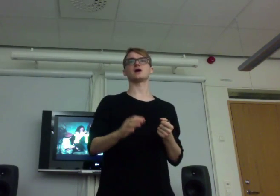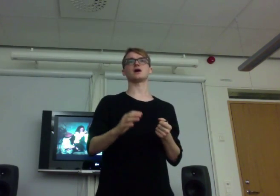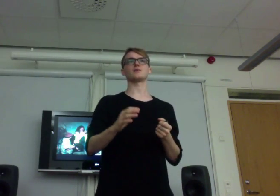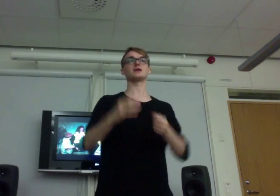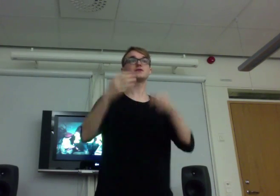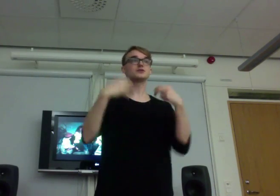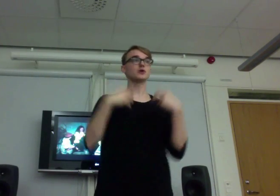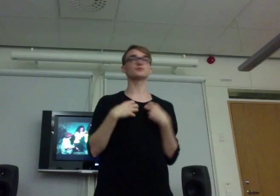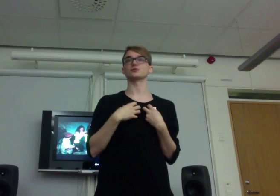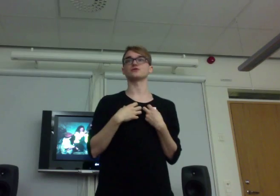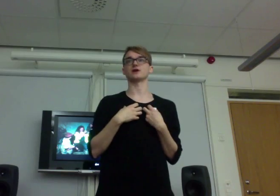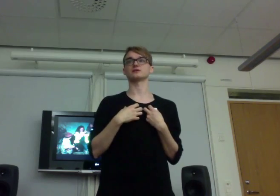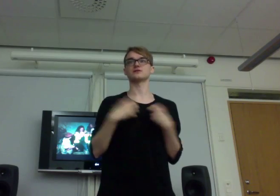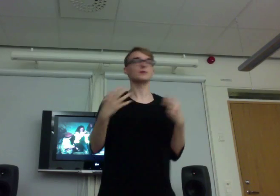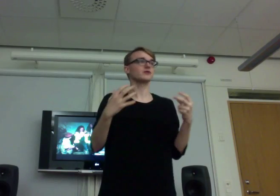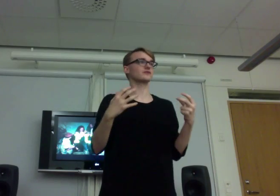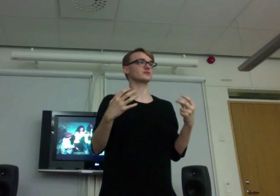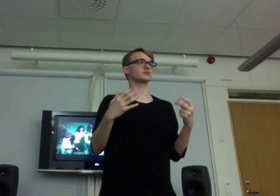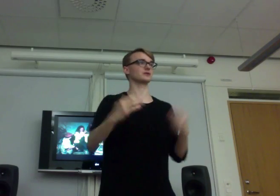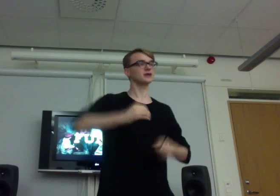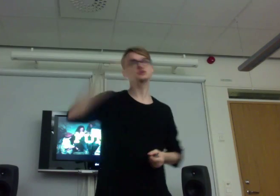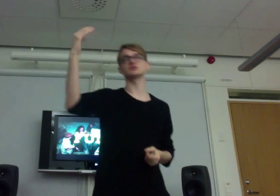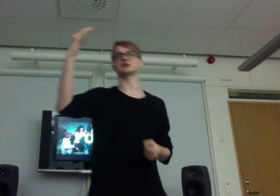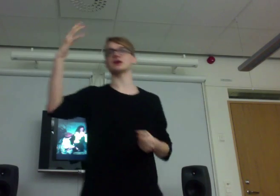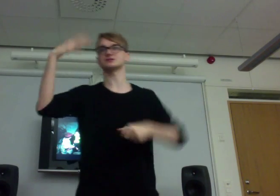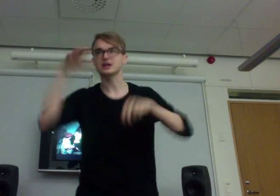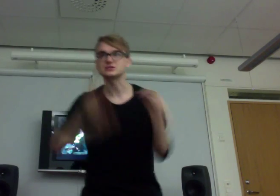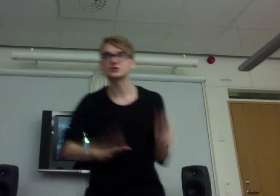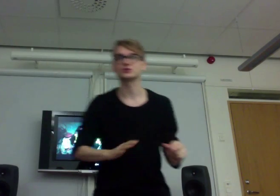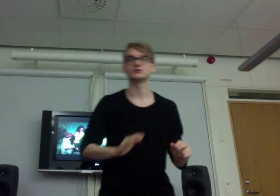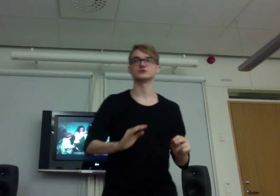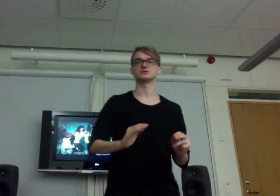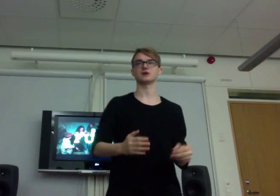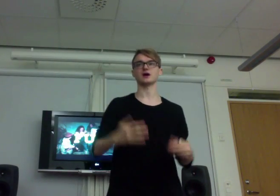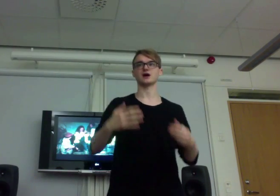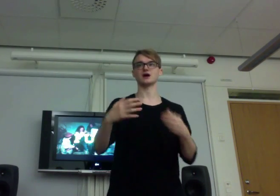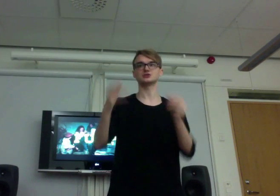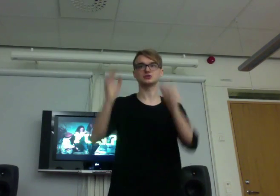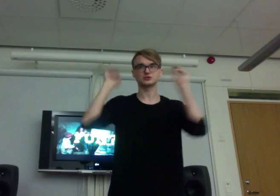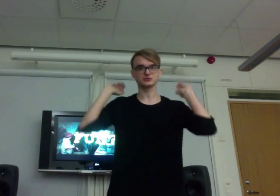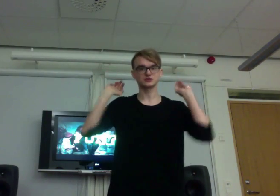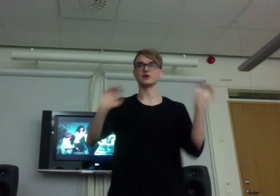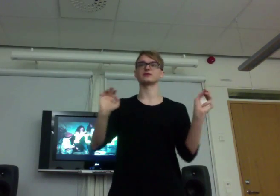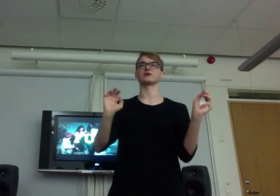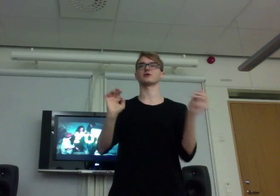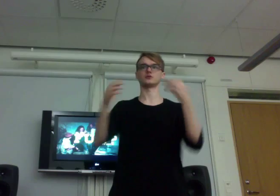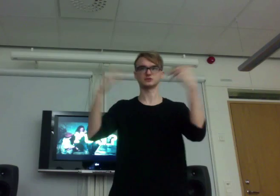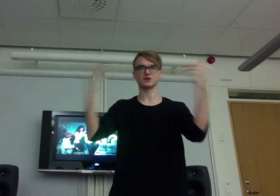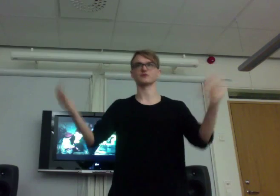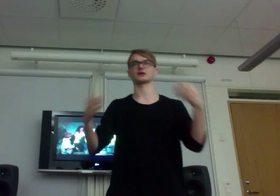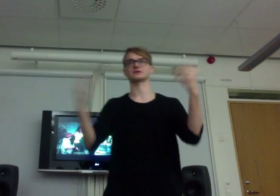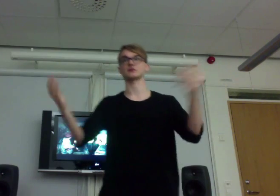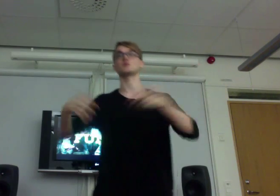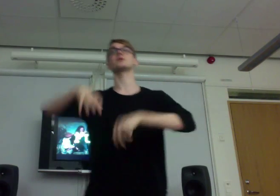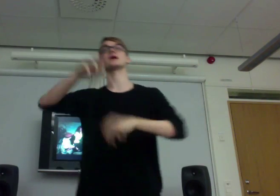But if I don't want to fight, if I'm uncomfortable, I shouldn't engage. I should surrender or something like that, or play